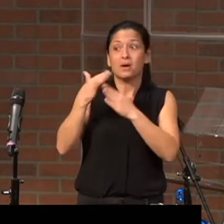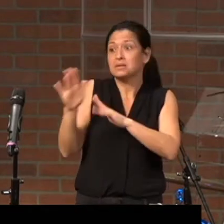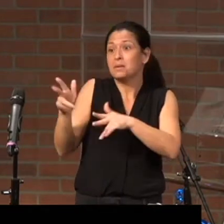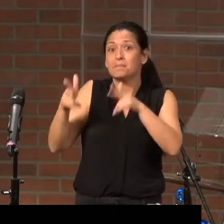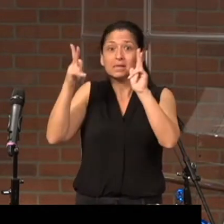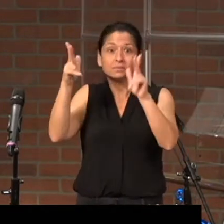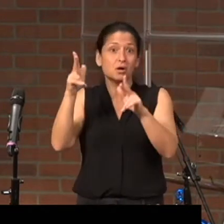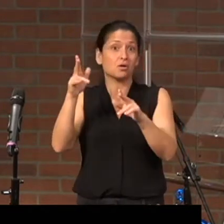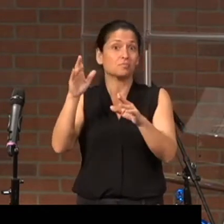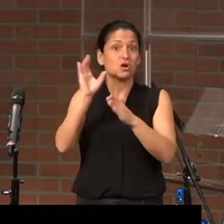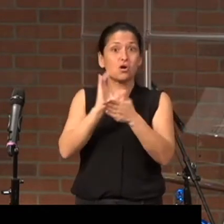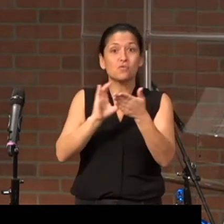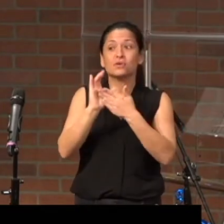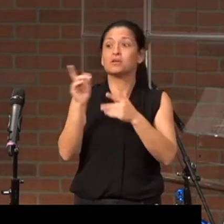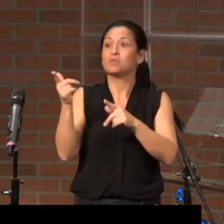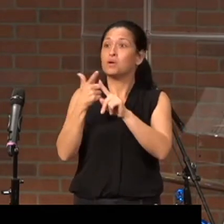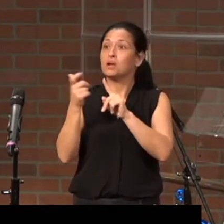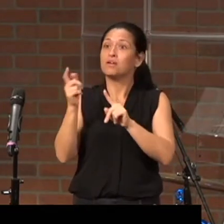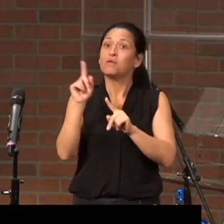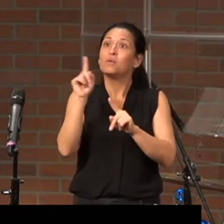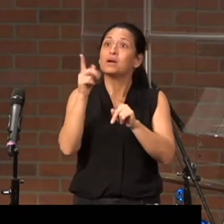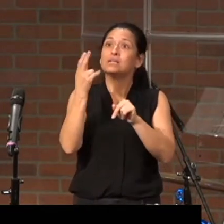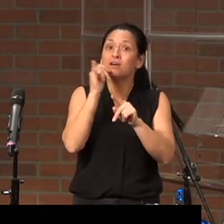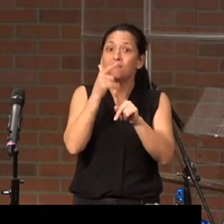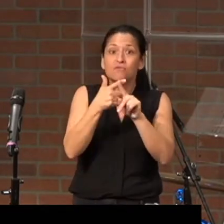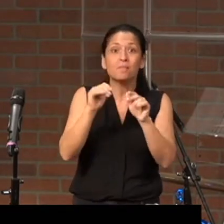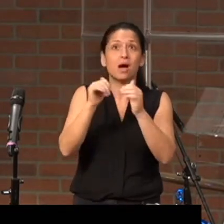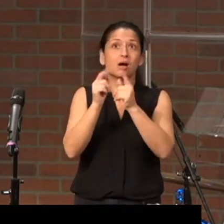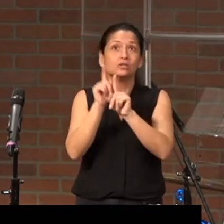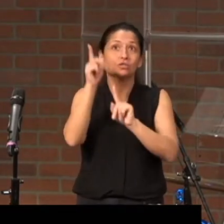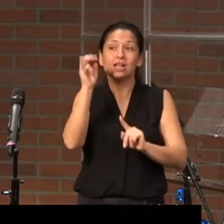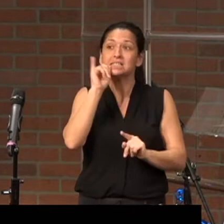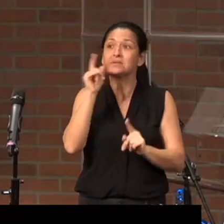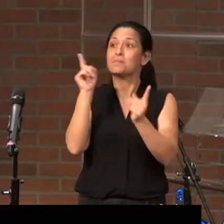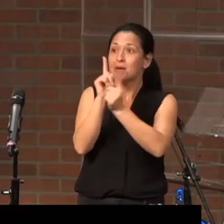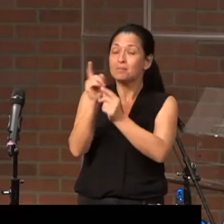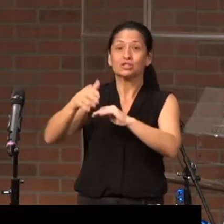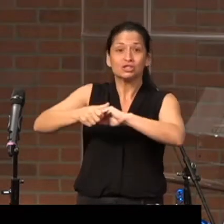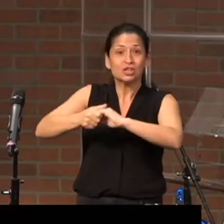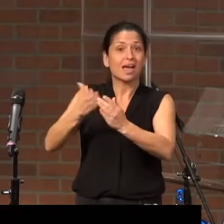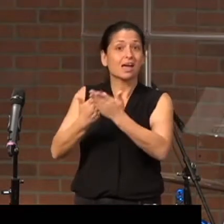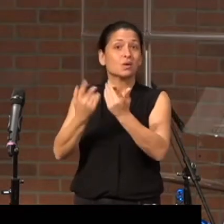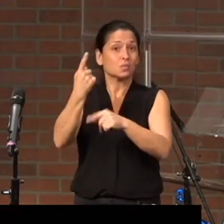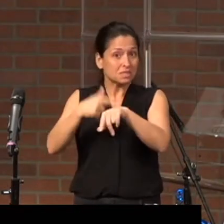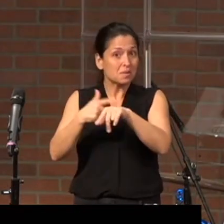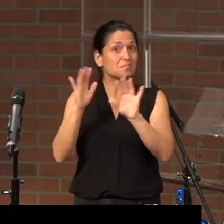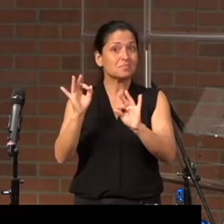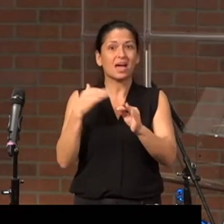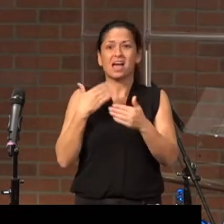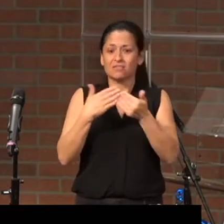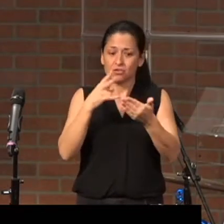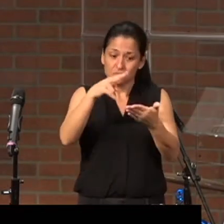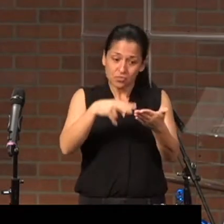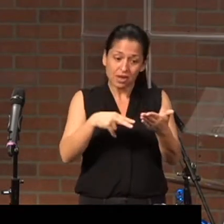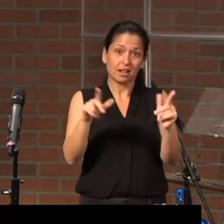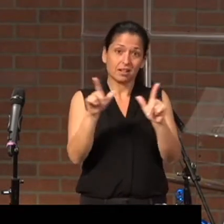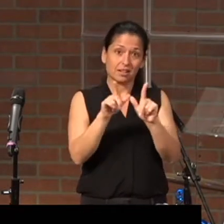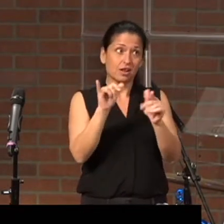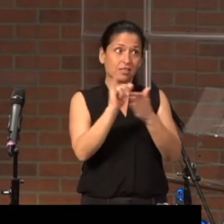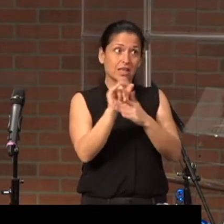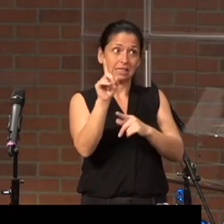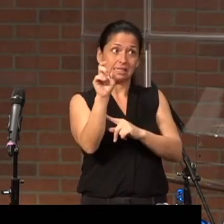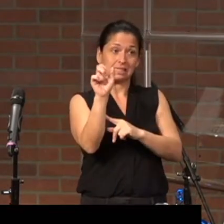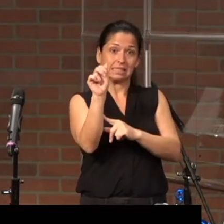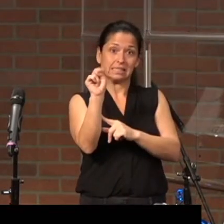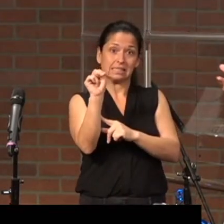career. I he was from Wilmington. knew how tall he is. Met him, shook his hand one time. I I even read the letter that Dean